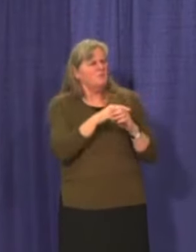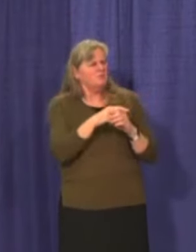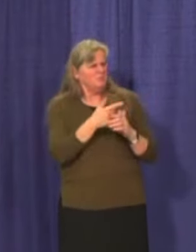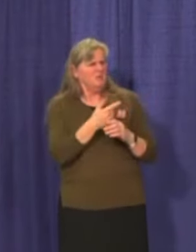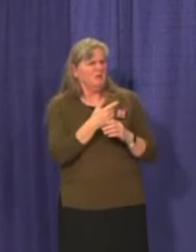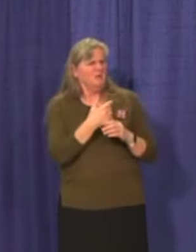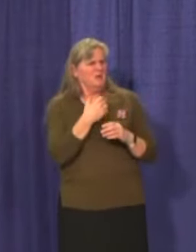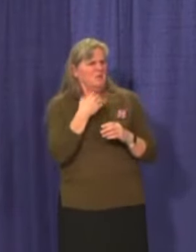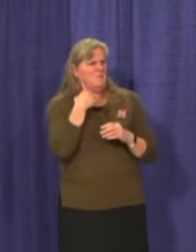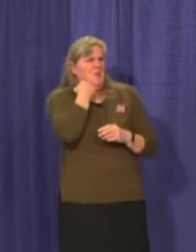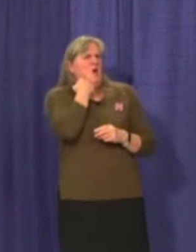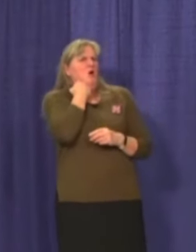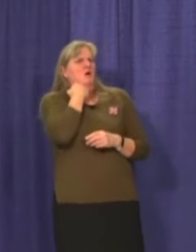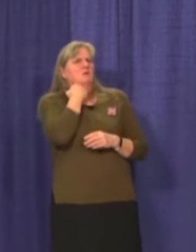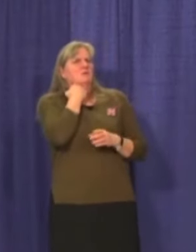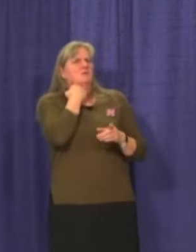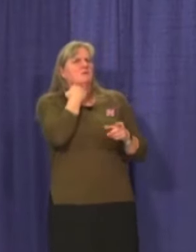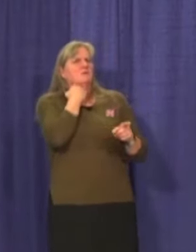Um,